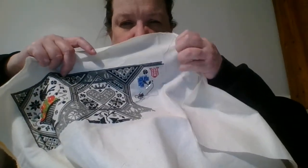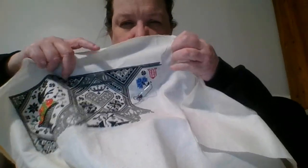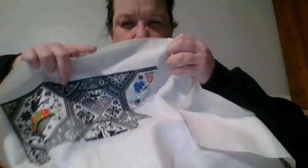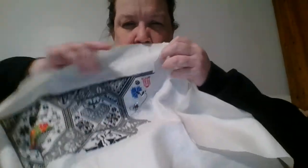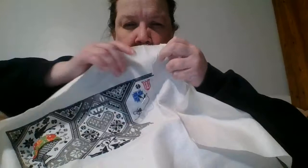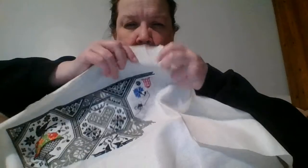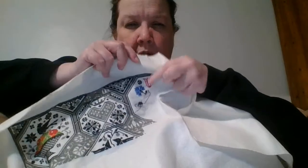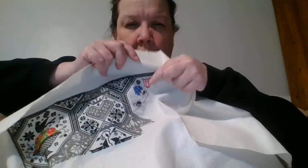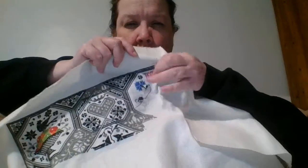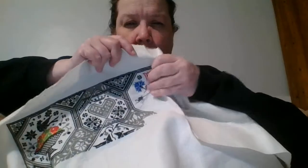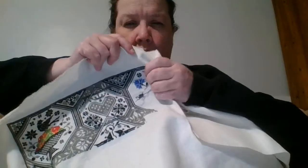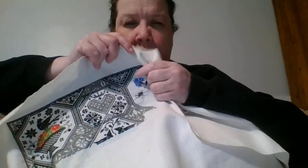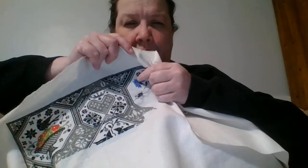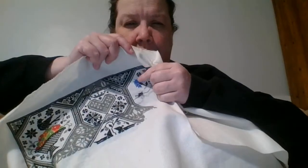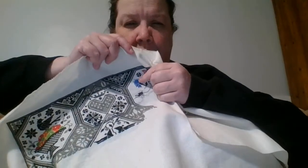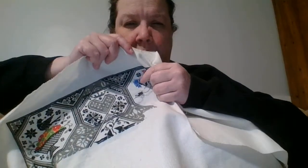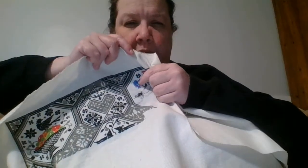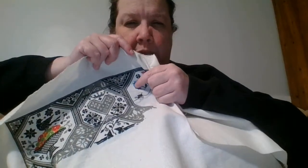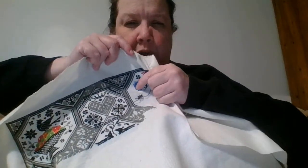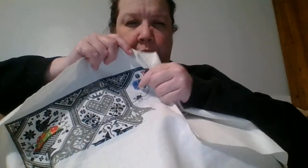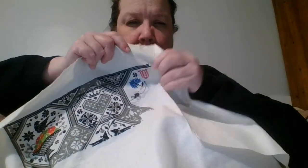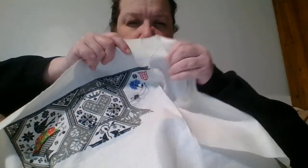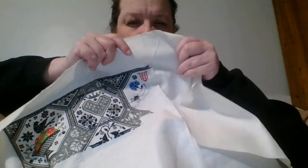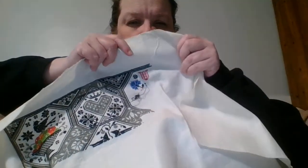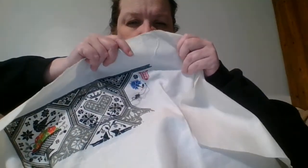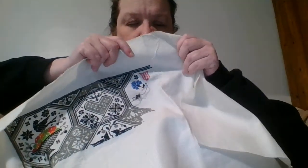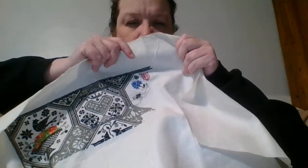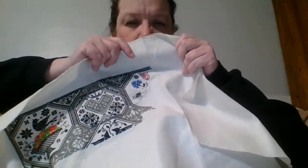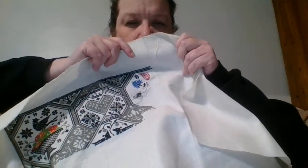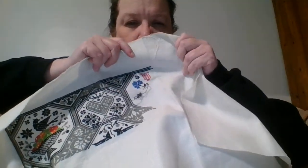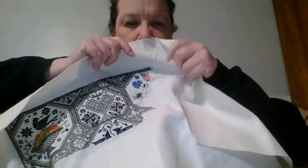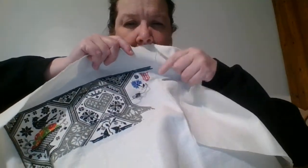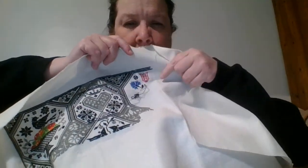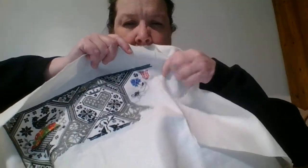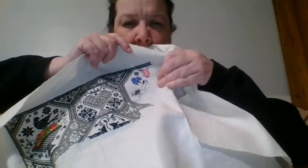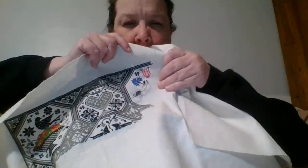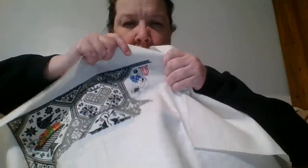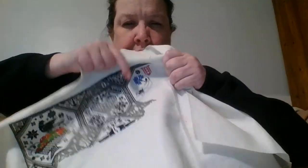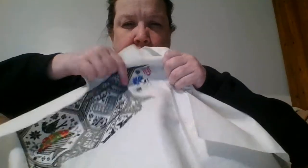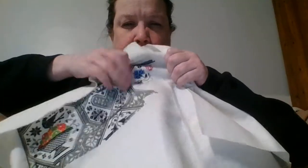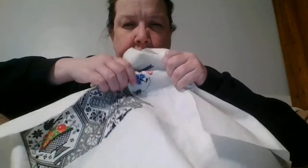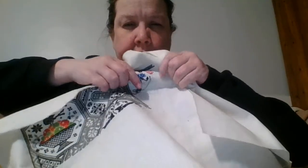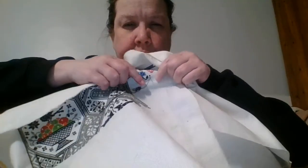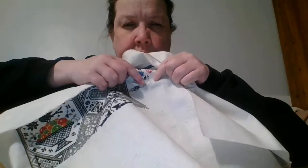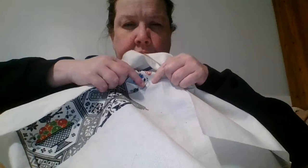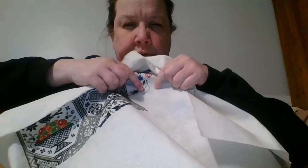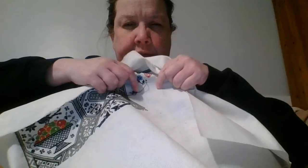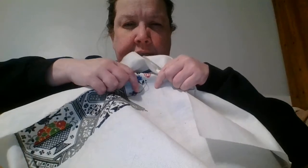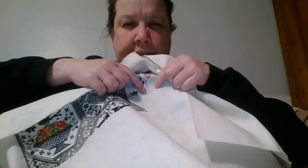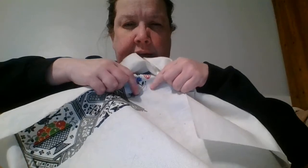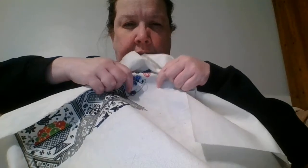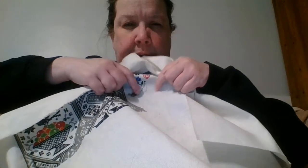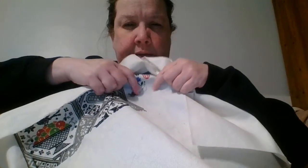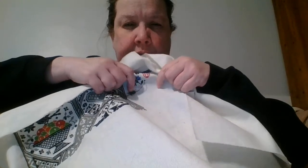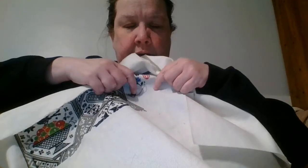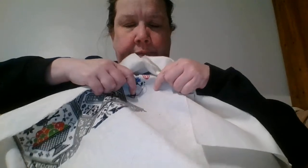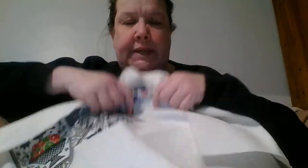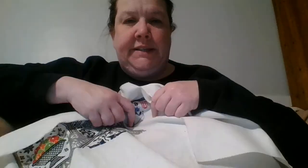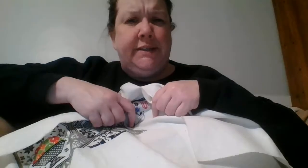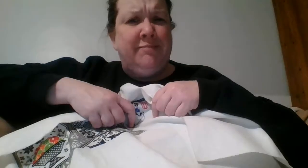tulips cornflowers are like a blue purple I made do so there's two daisies that come out daisies